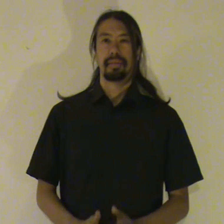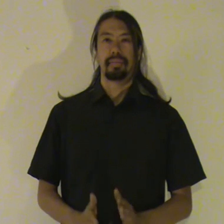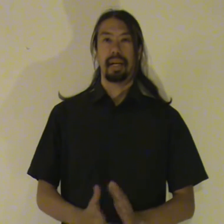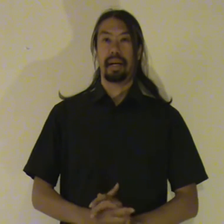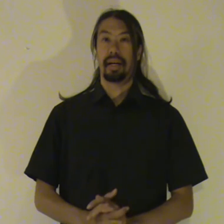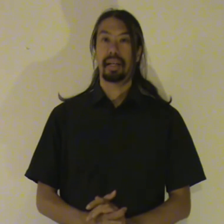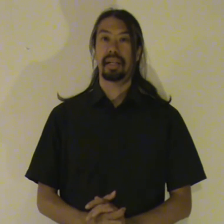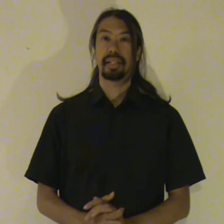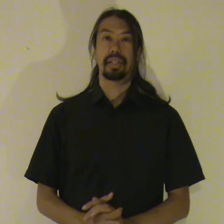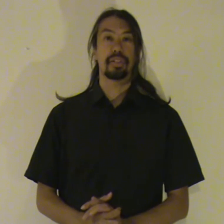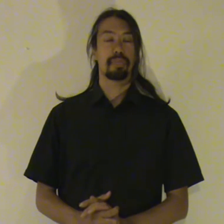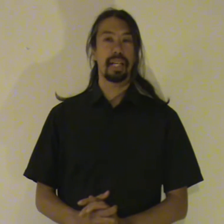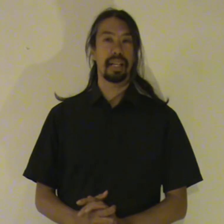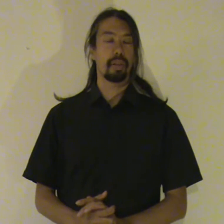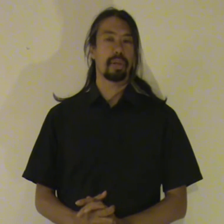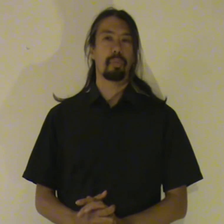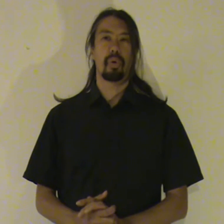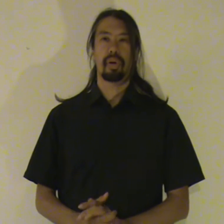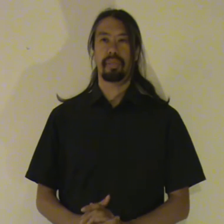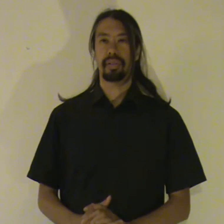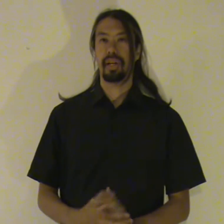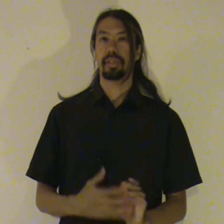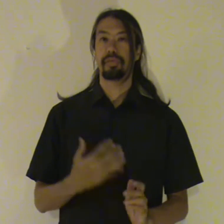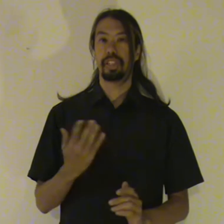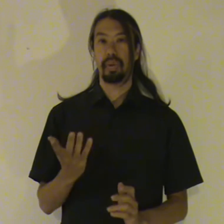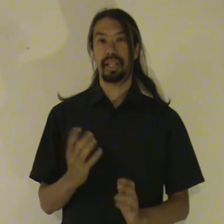I'd like to speak a little bit more about the art of visualization.